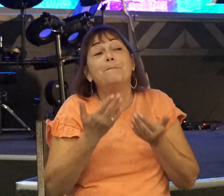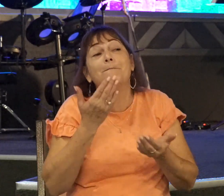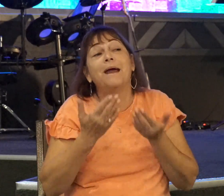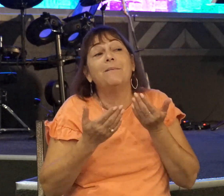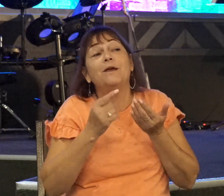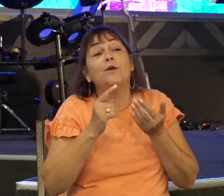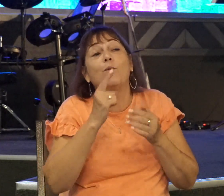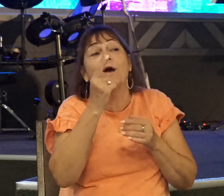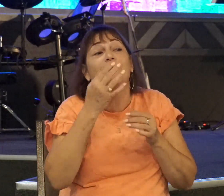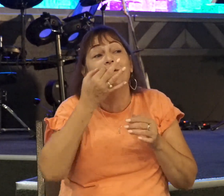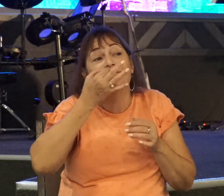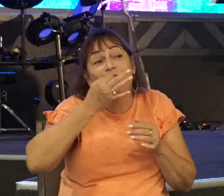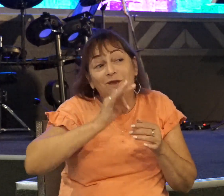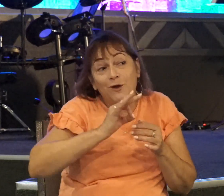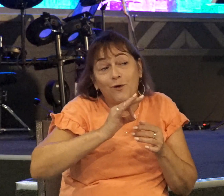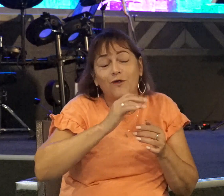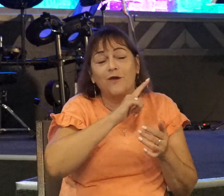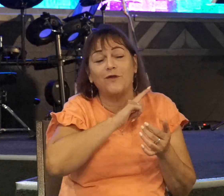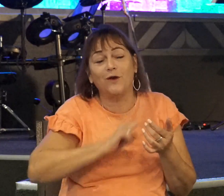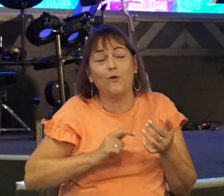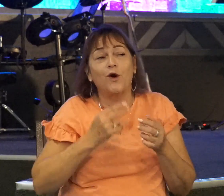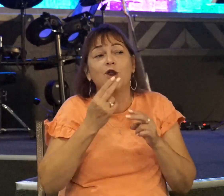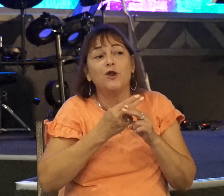of the few that the Lord uses to save.